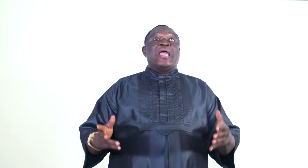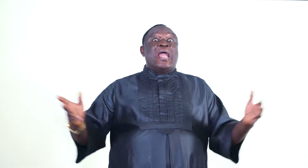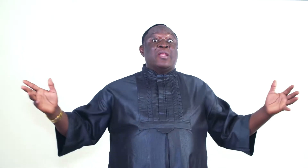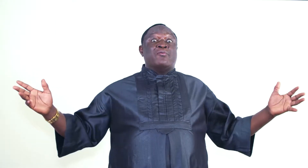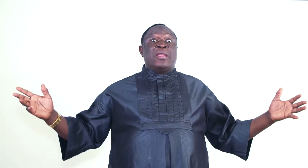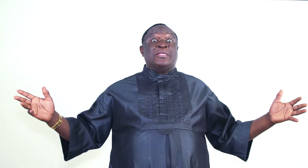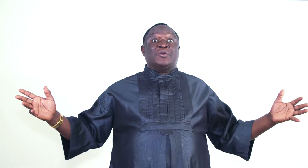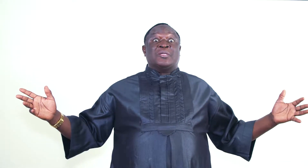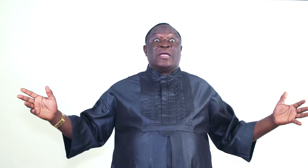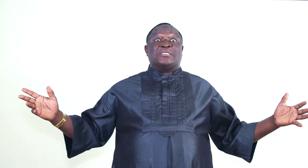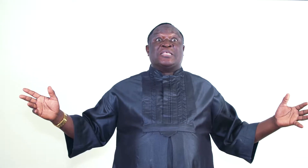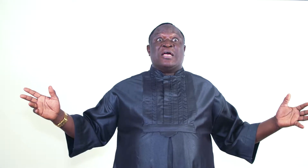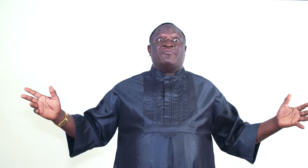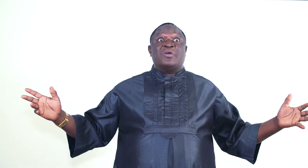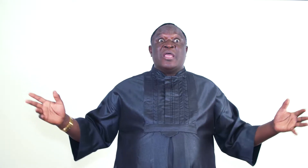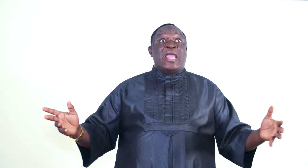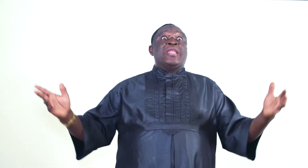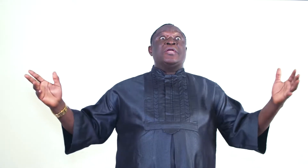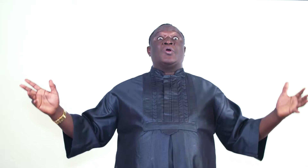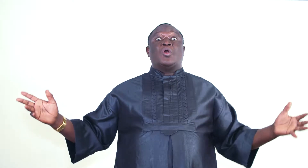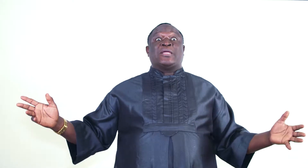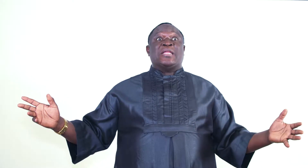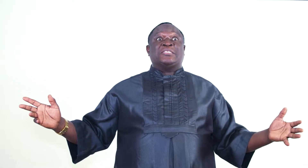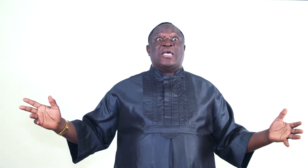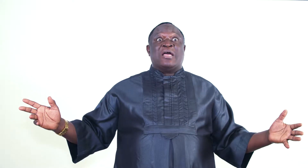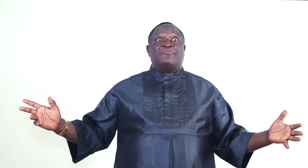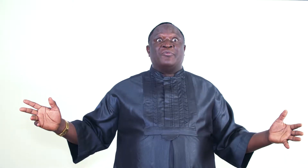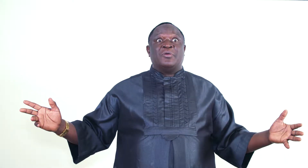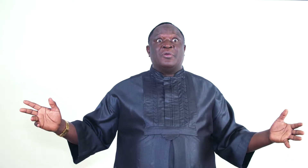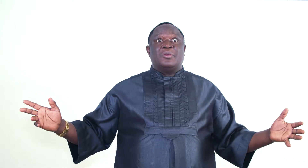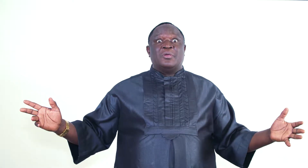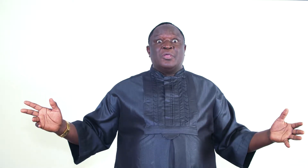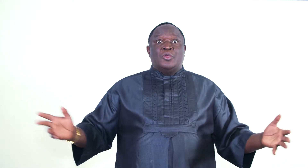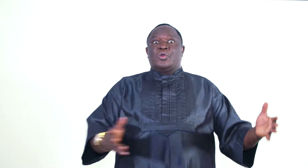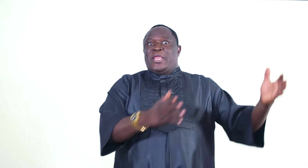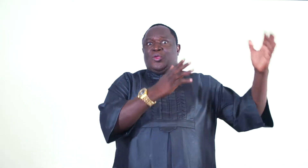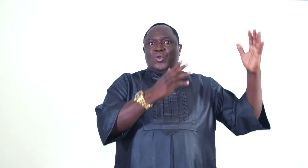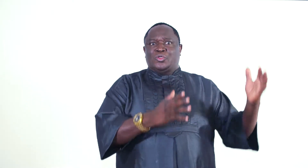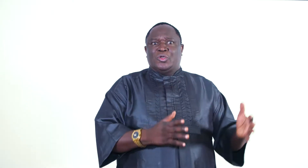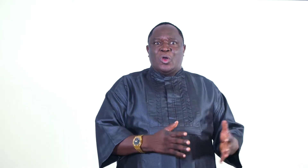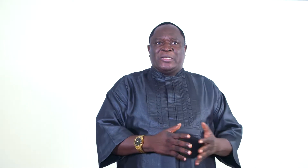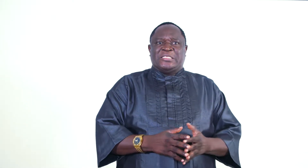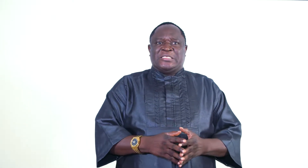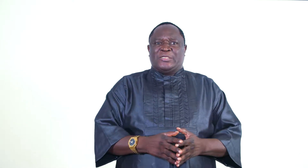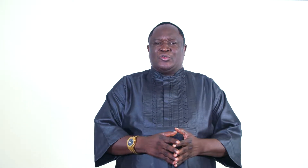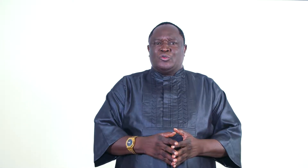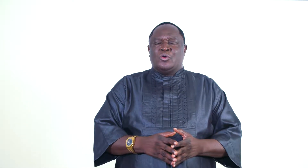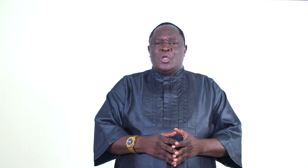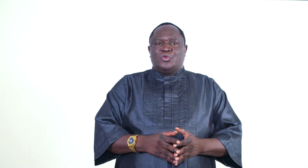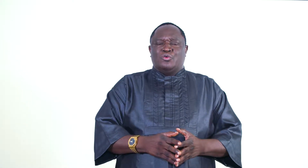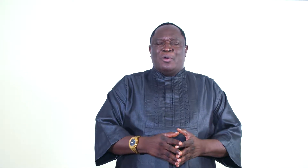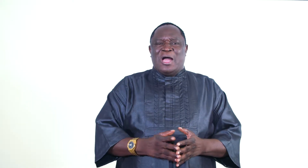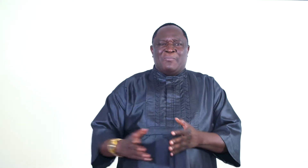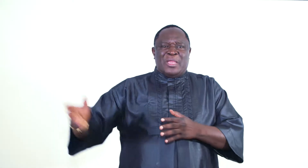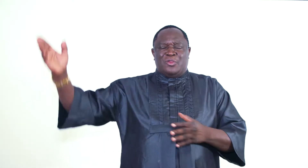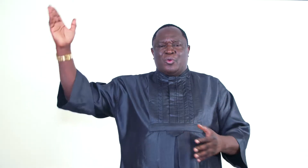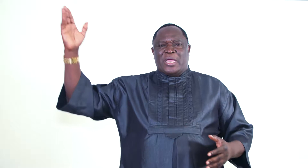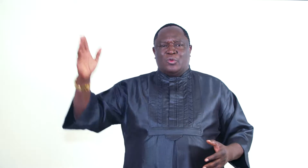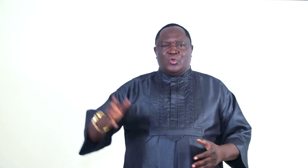any religion can serve. Any God can serve. You can go to God, they say, through Muhammad. You can go